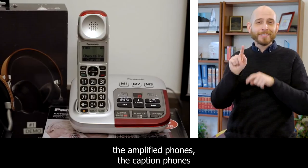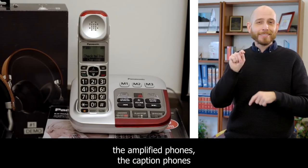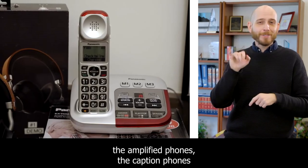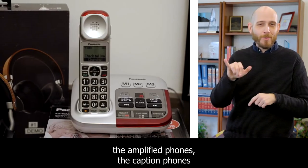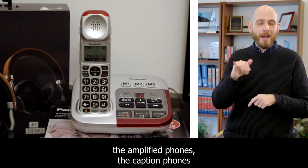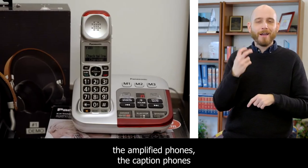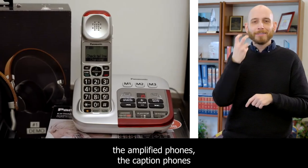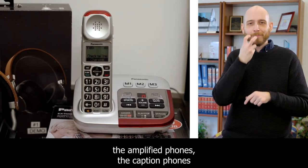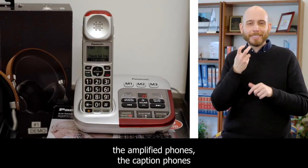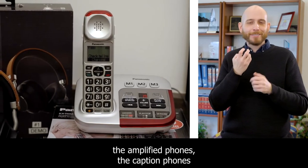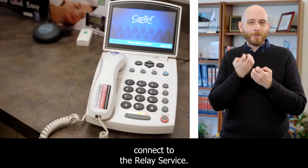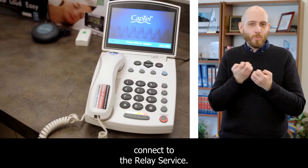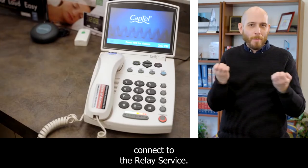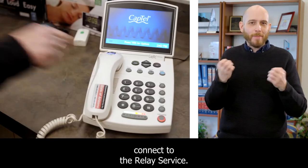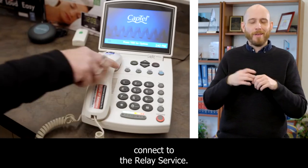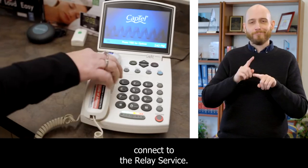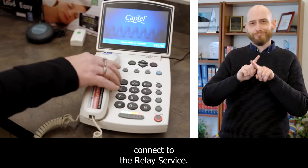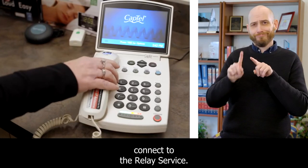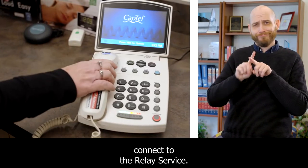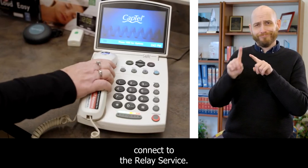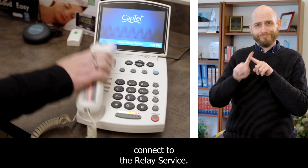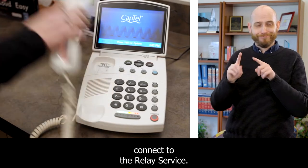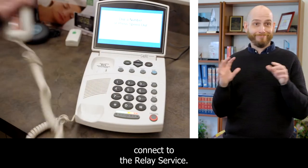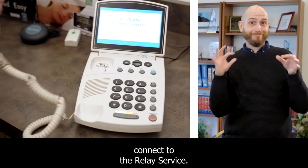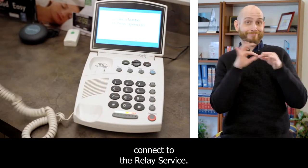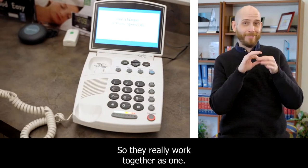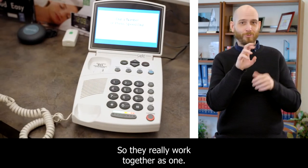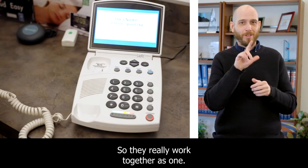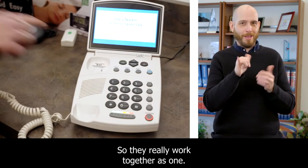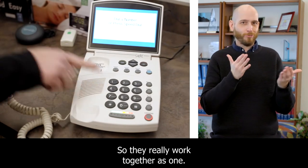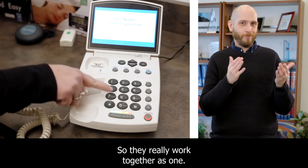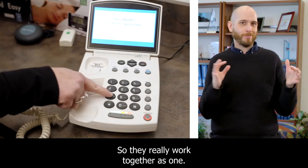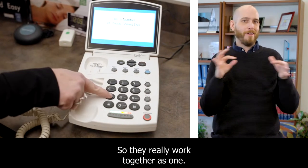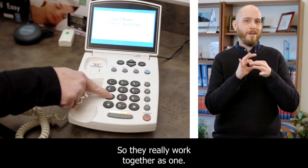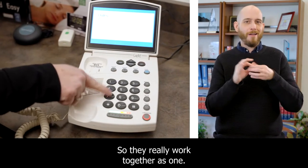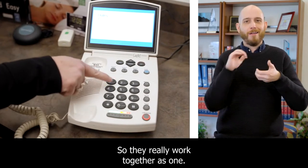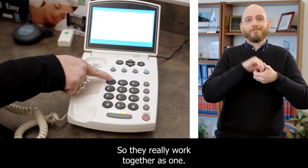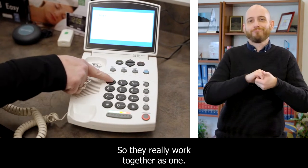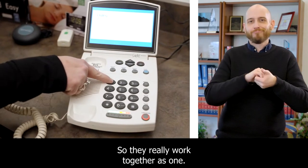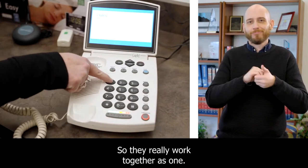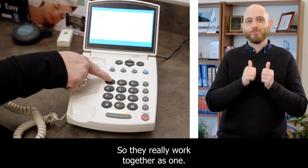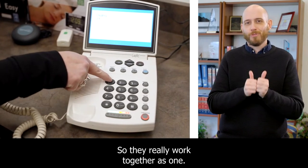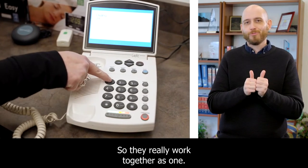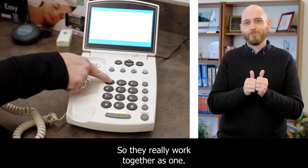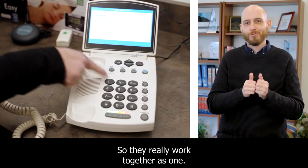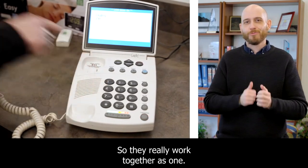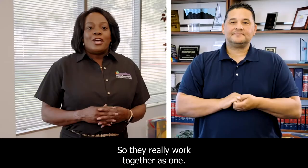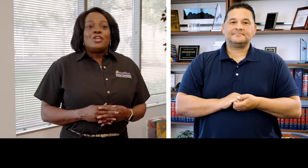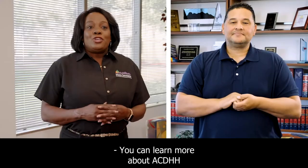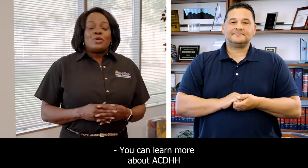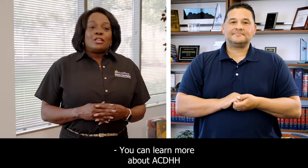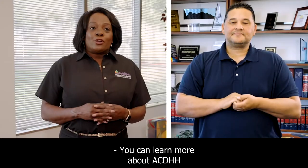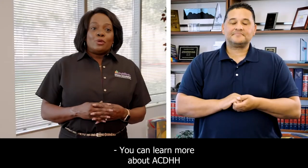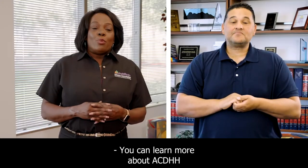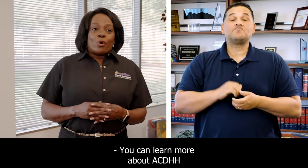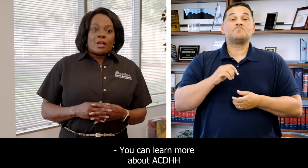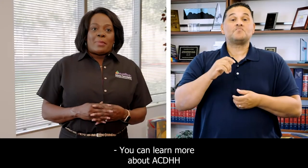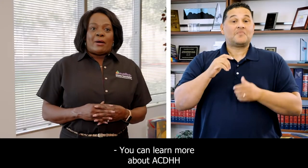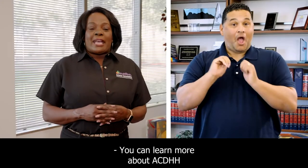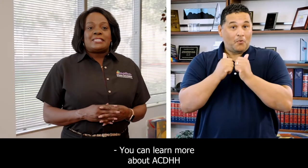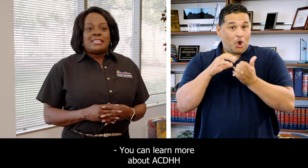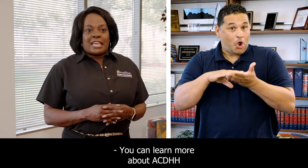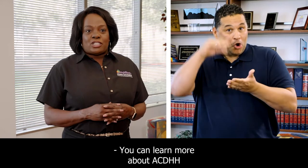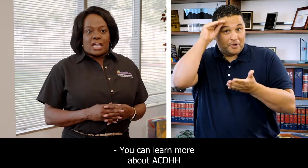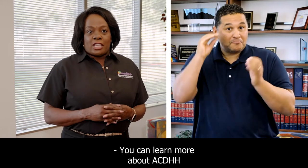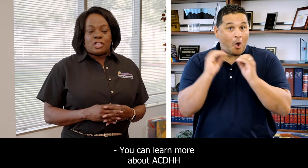phones, the caption phones, connect to the Relay Service, so they really work together as one. You can learn more